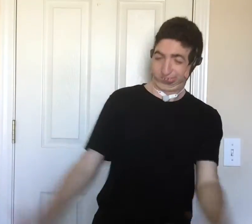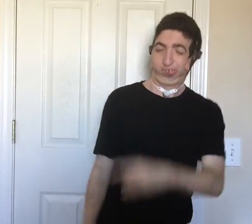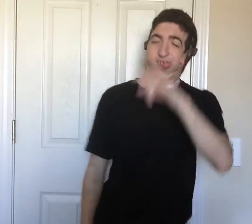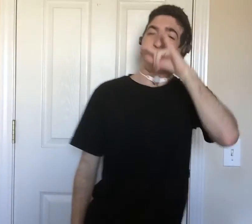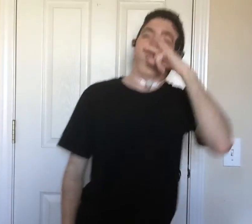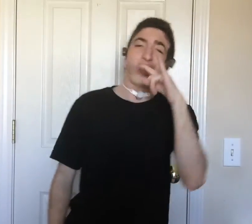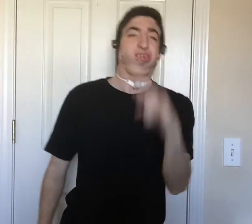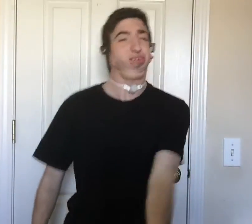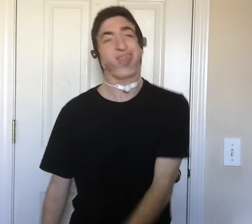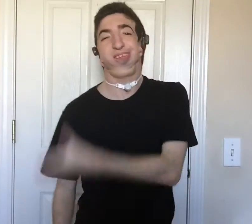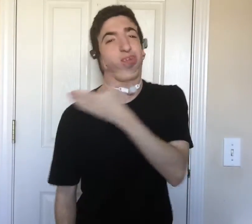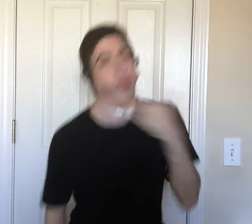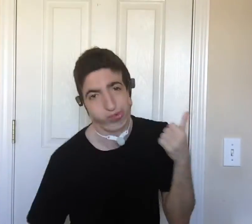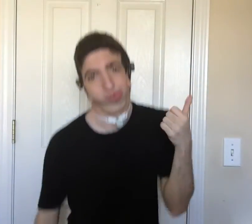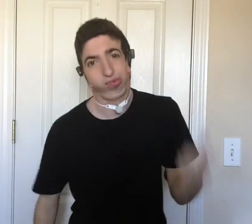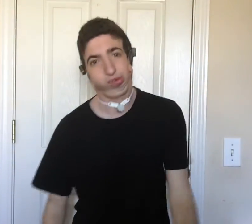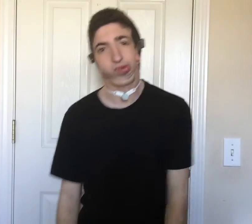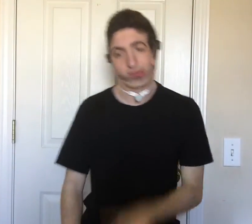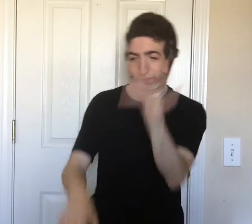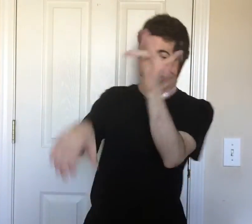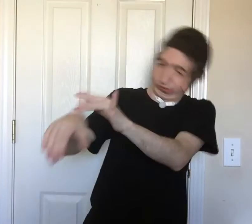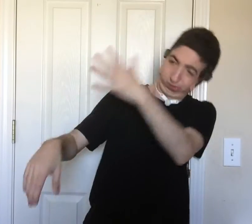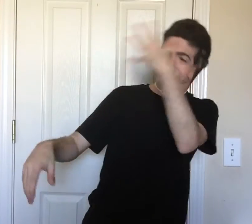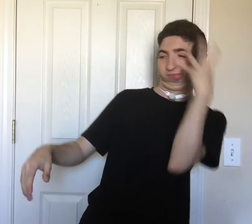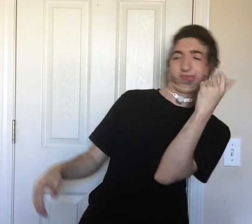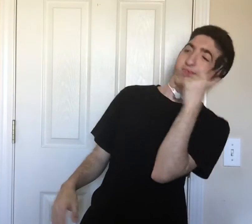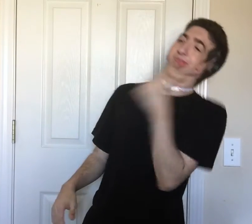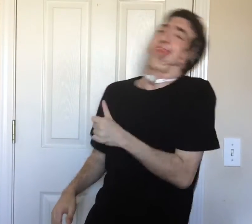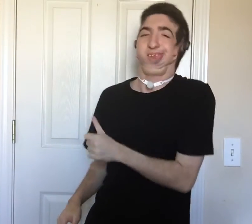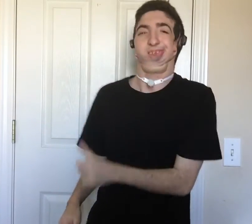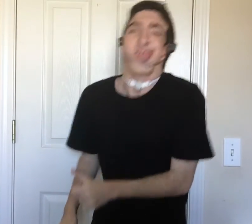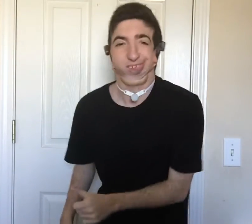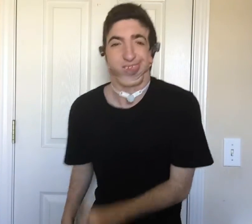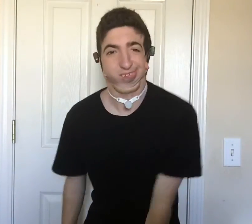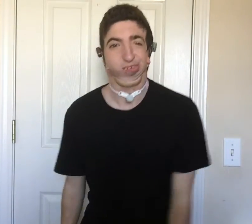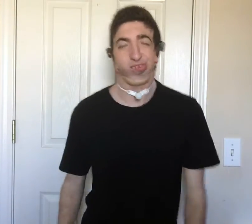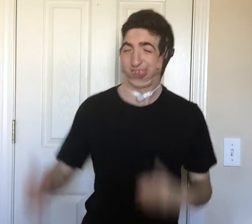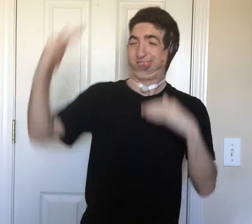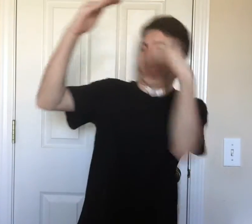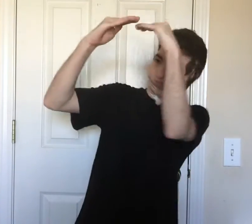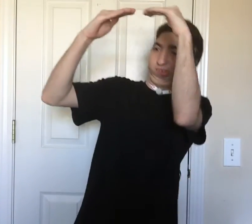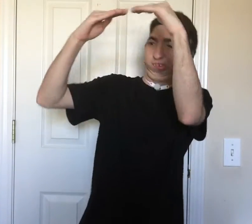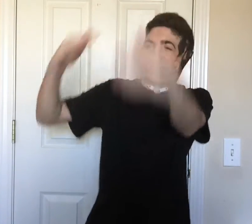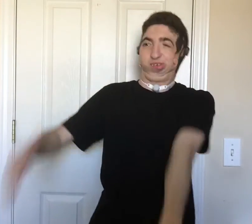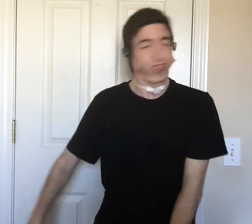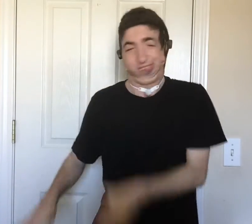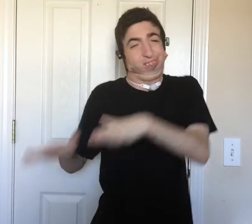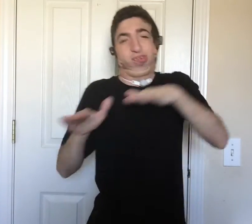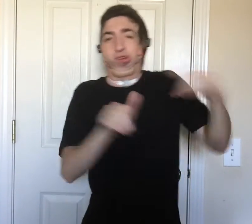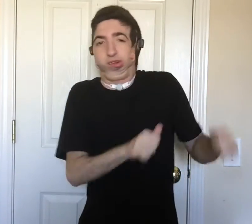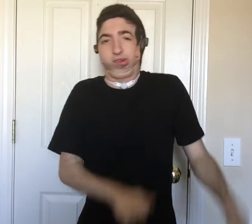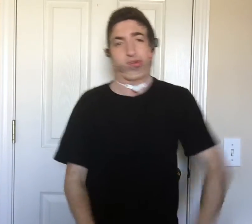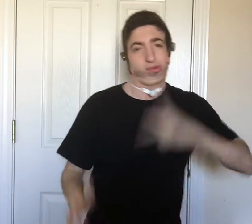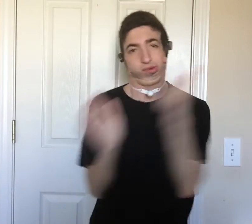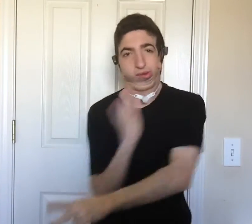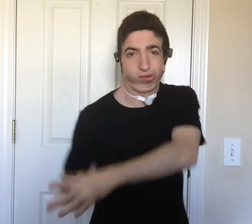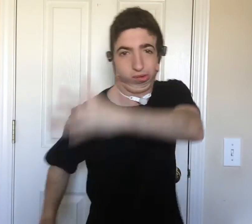As a kid, it was the best. I used to touch on all the pretty girls in recess. I'm at my peak, yes. I won't leave yet. Serial style.